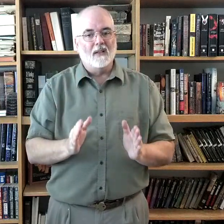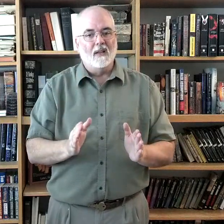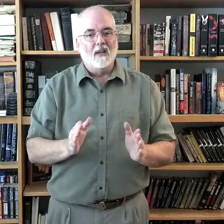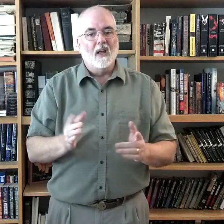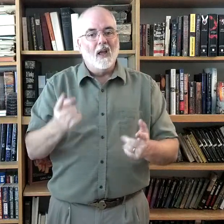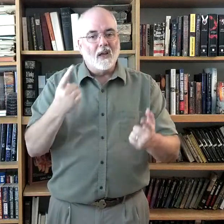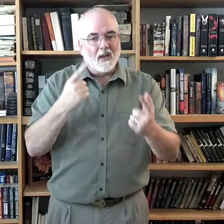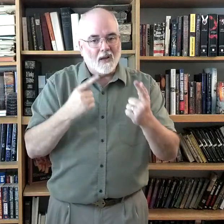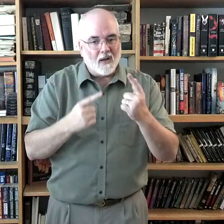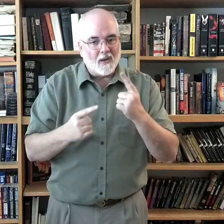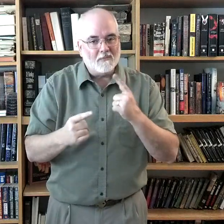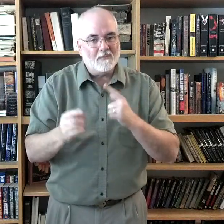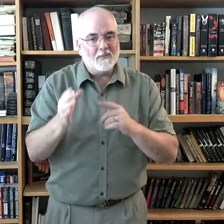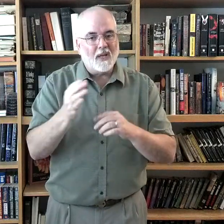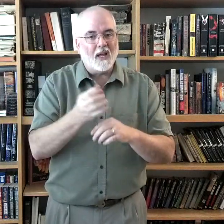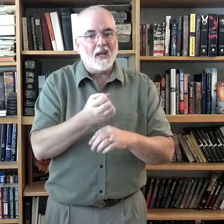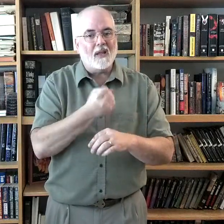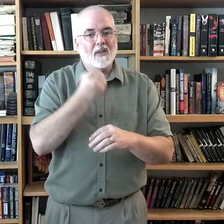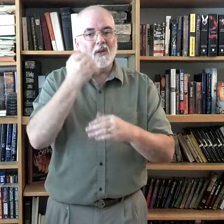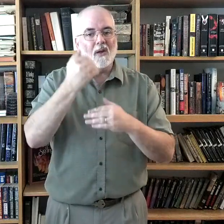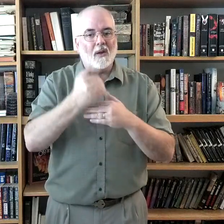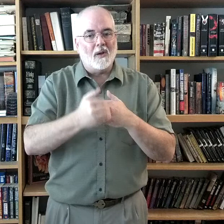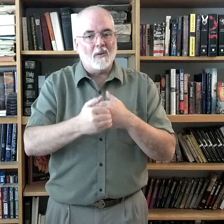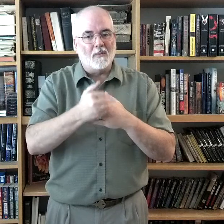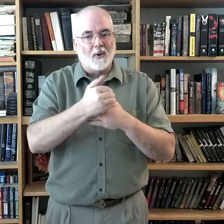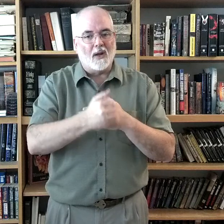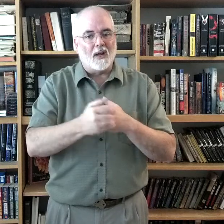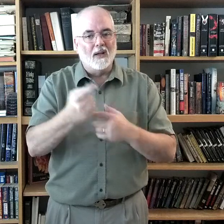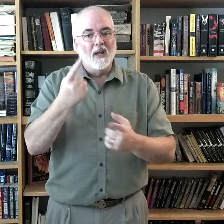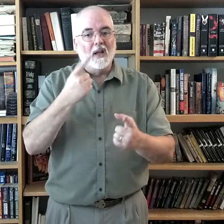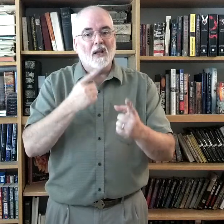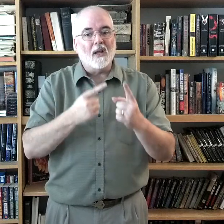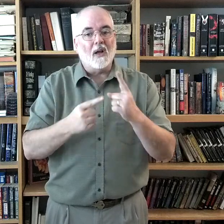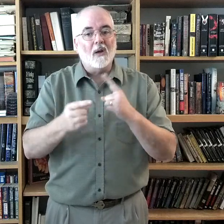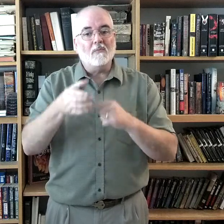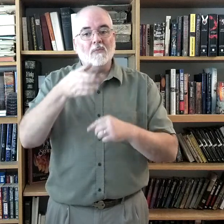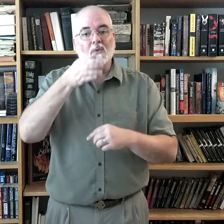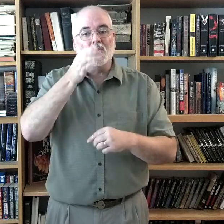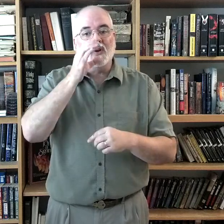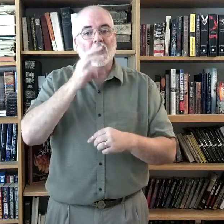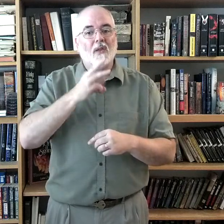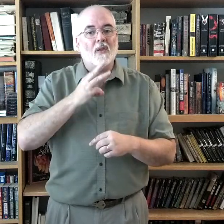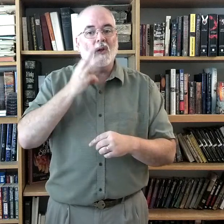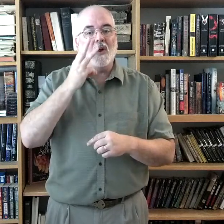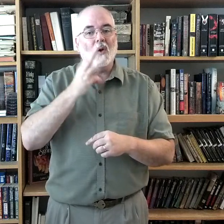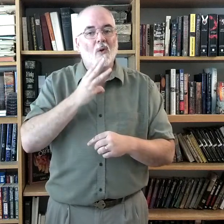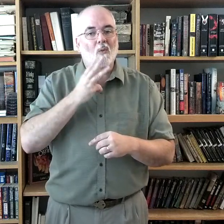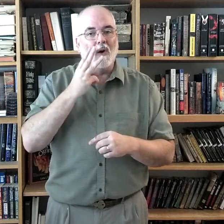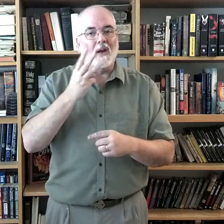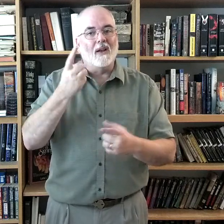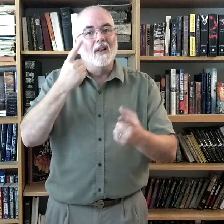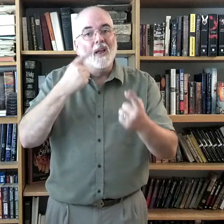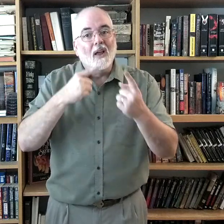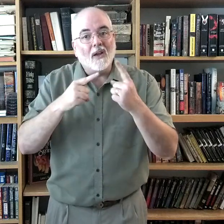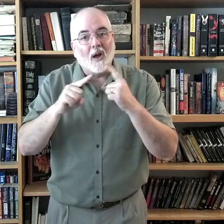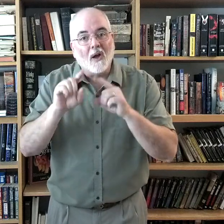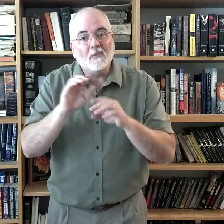Come take the bread, come drink the wine, come